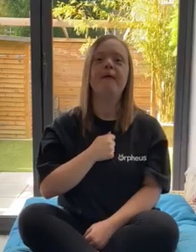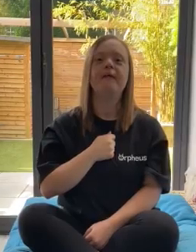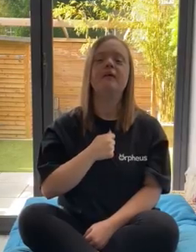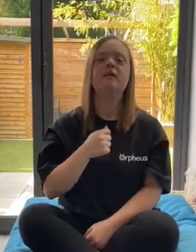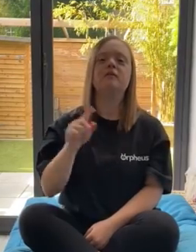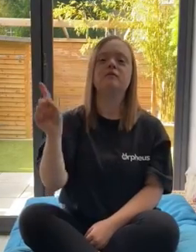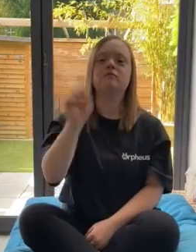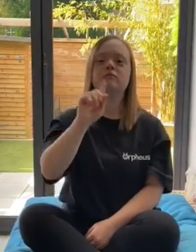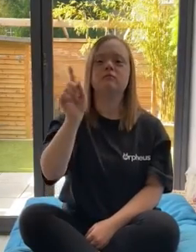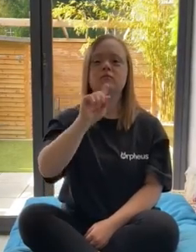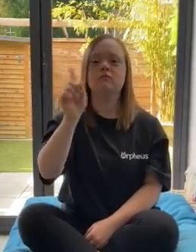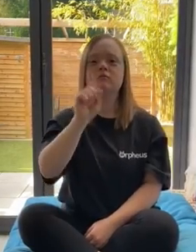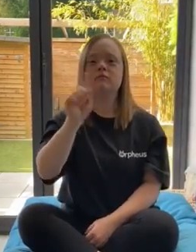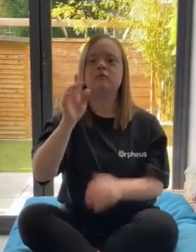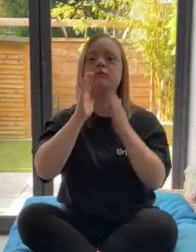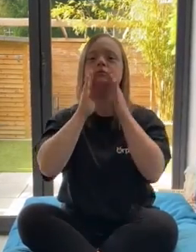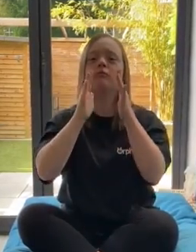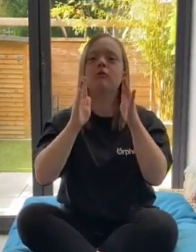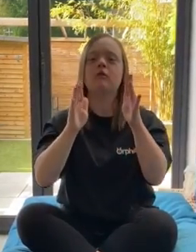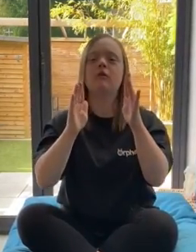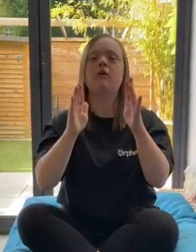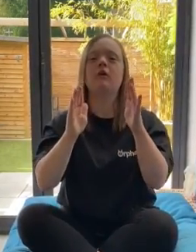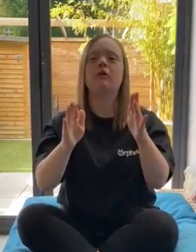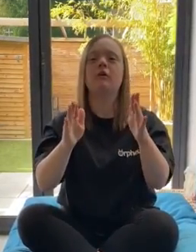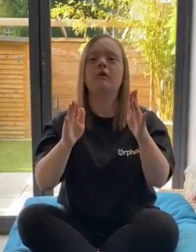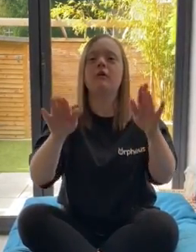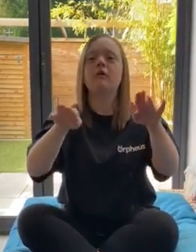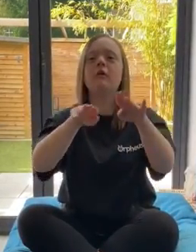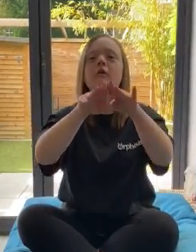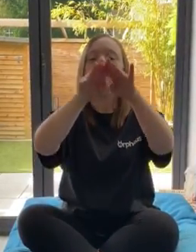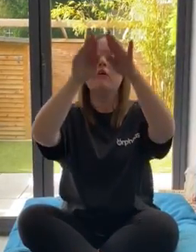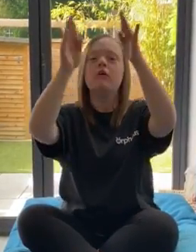what a wonderful world, time.